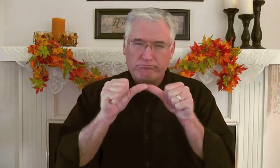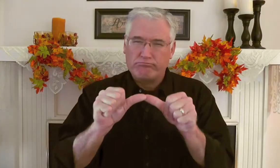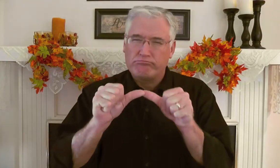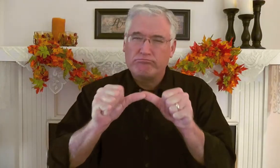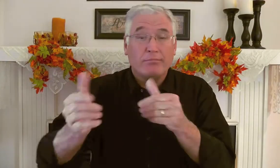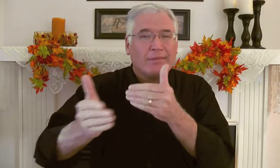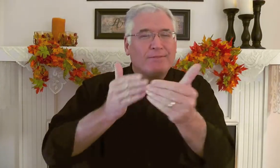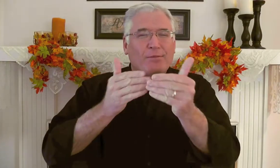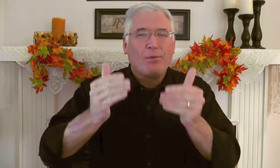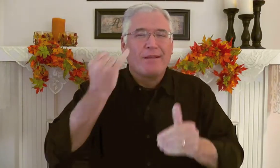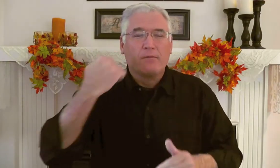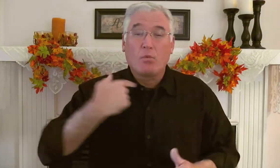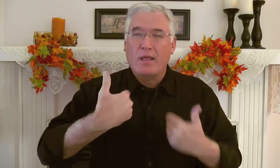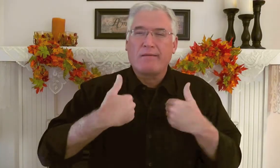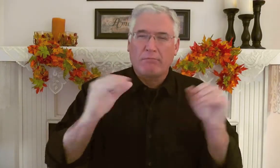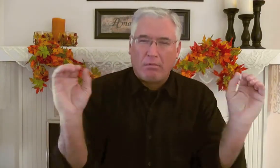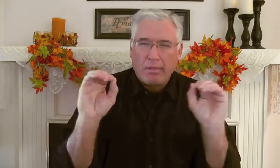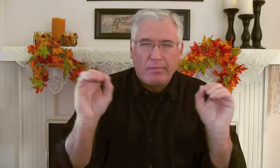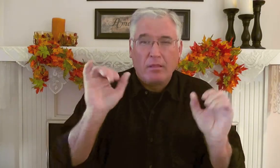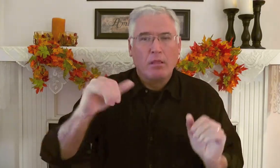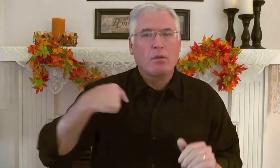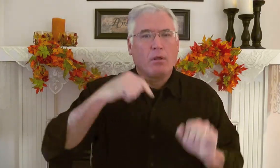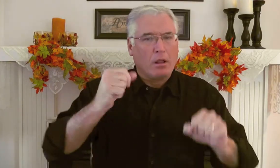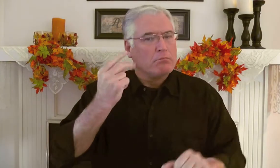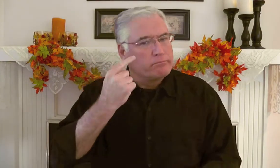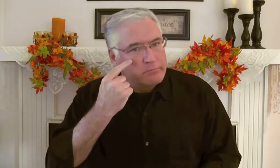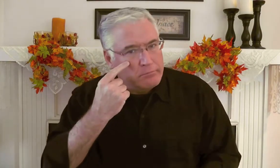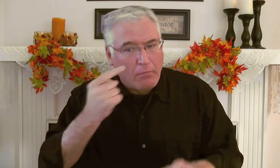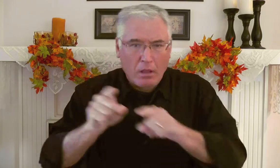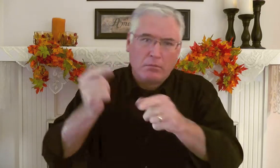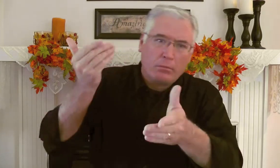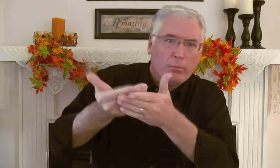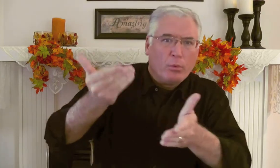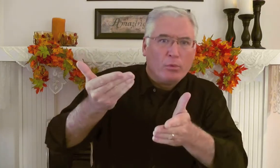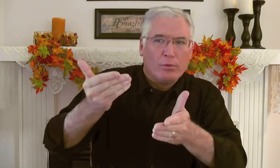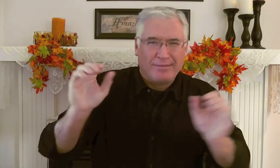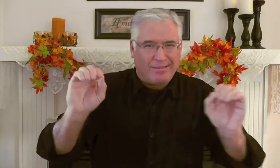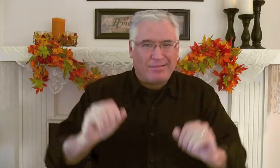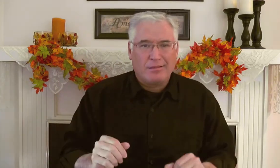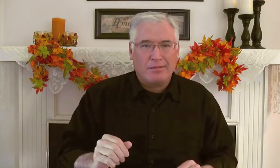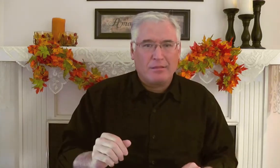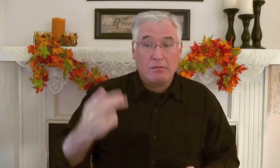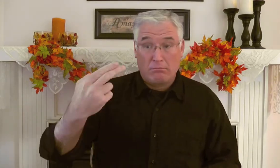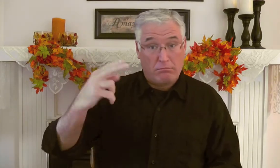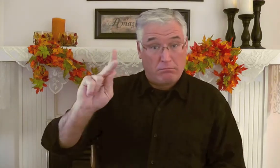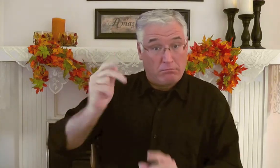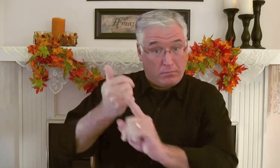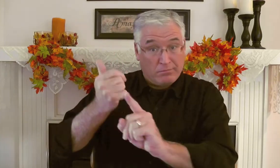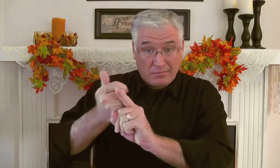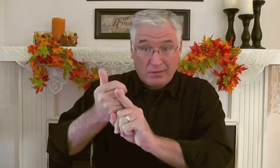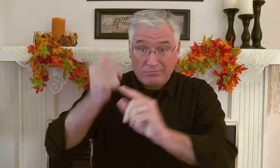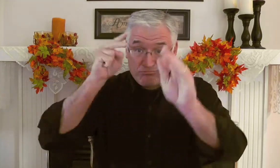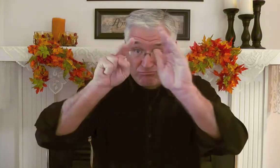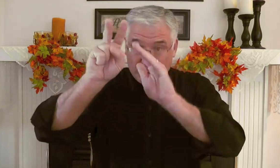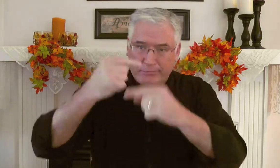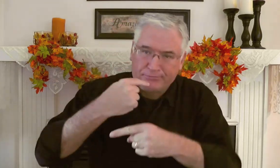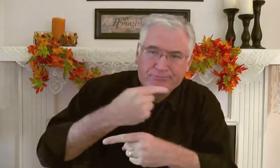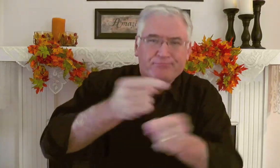Genuine faith perseveres. Even though we have nothing that we can see as proof. Habakkuk,